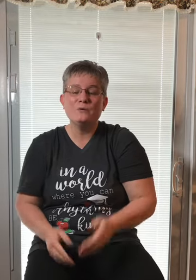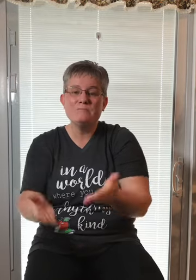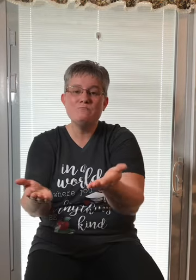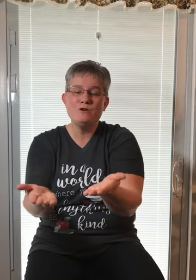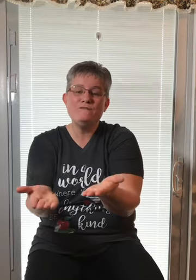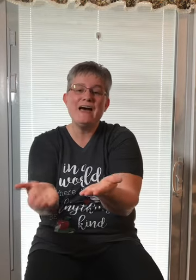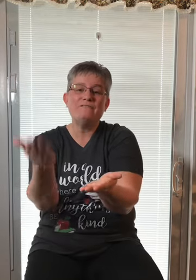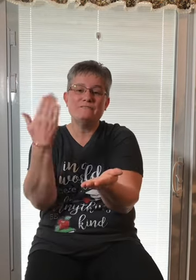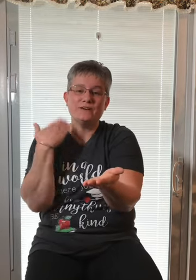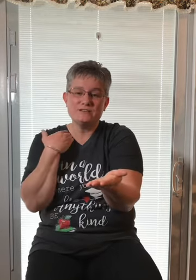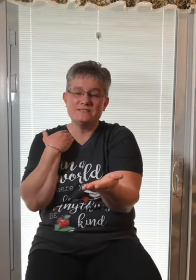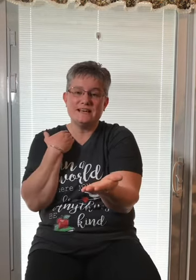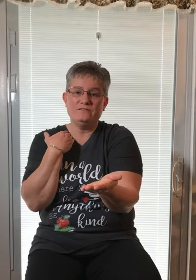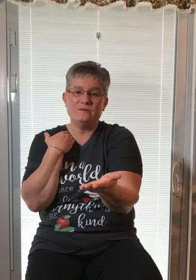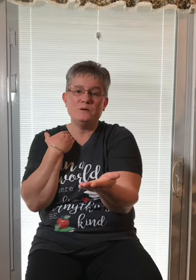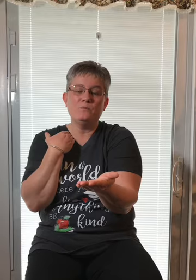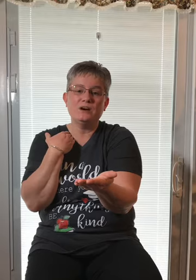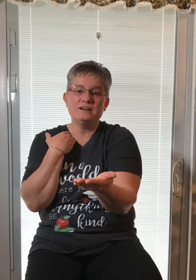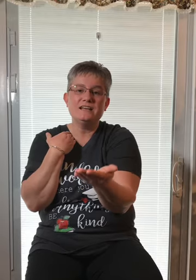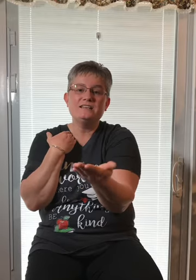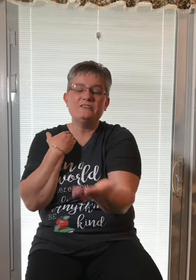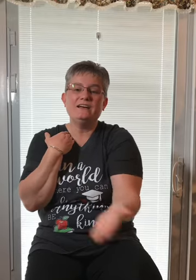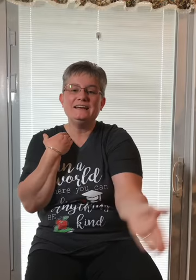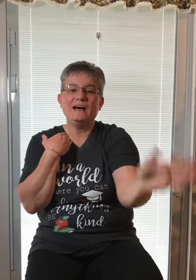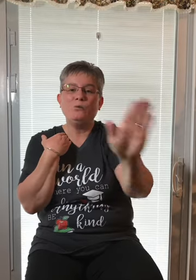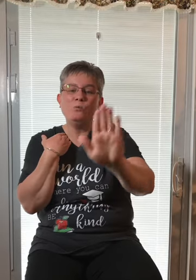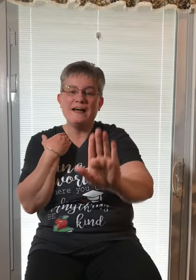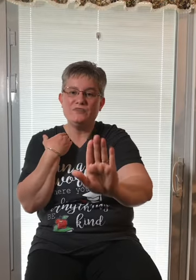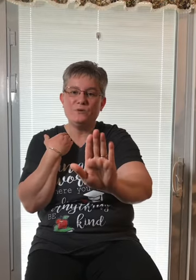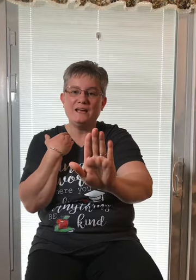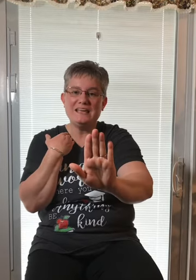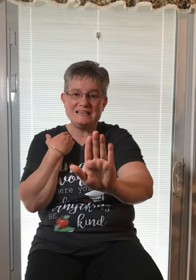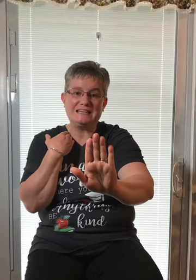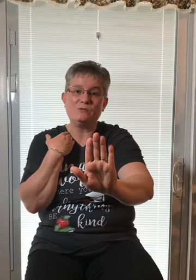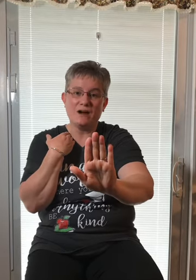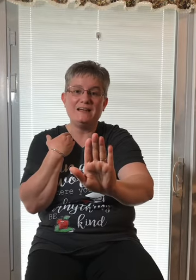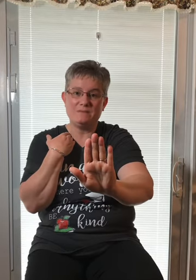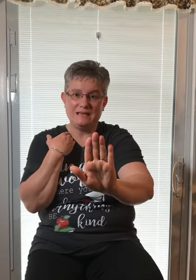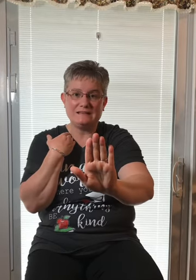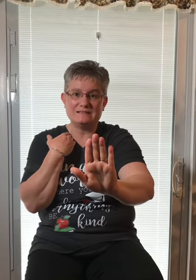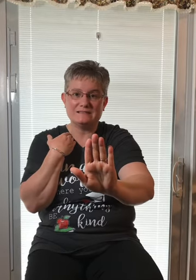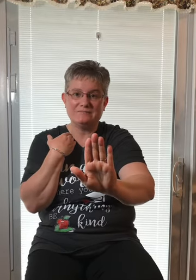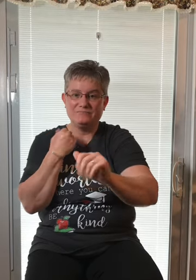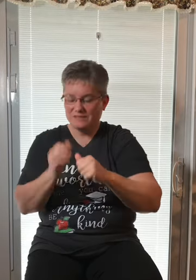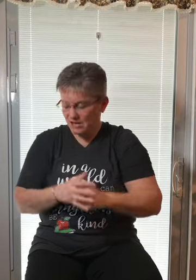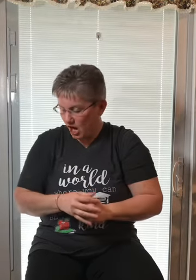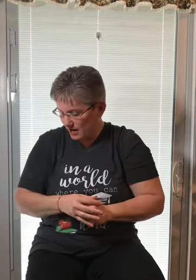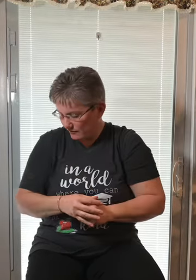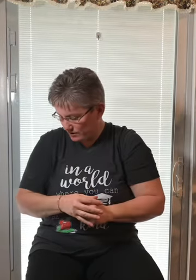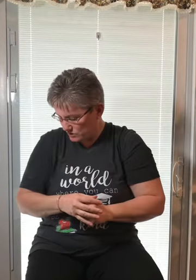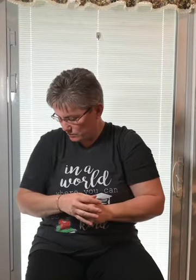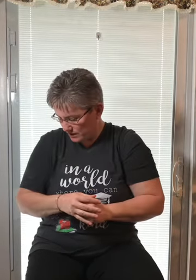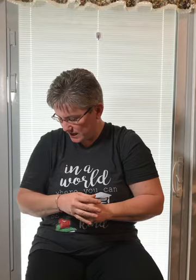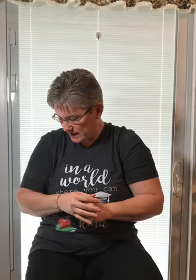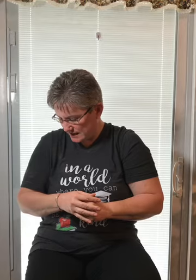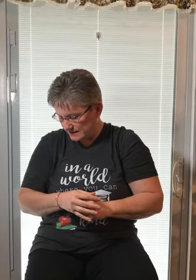remove that first sound from the word to find out what the ending rhyme is. Our first word is